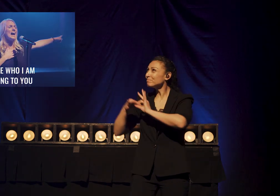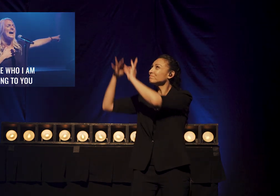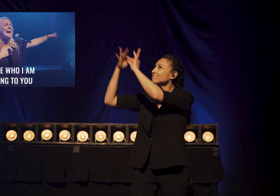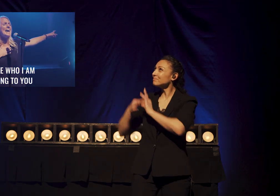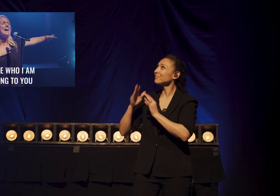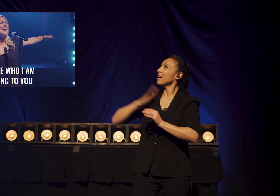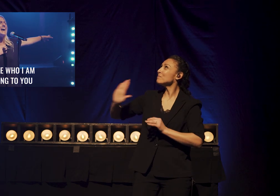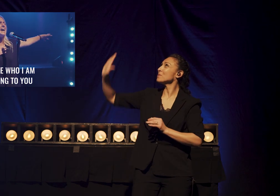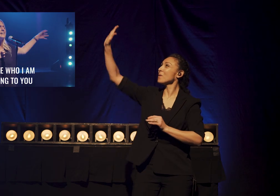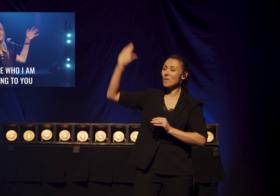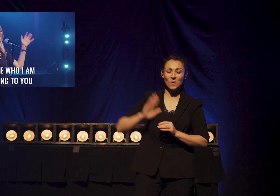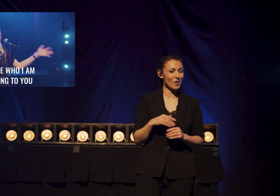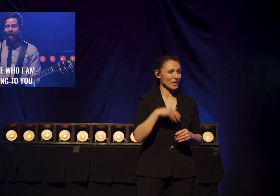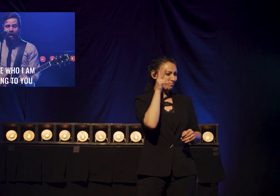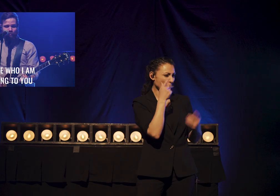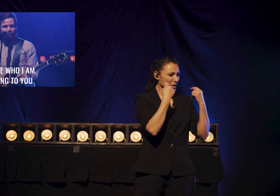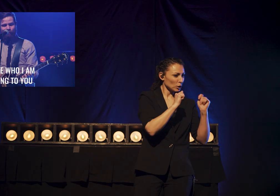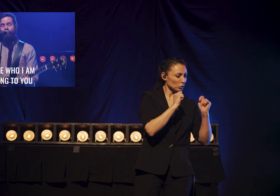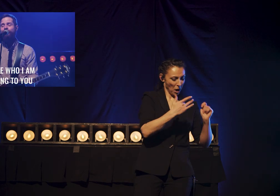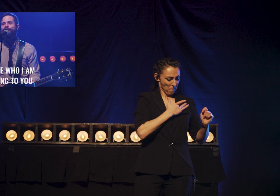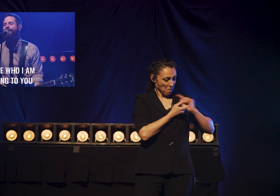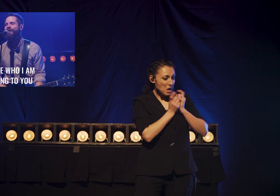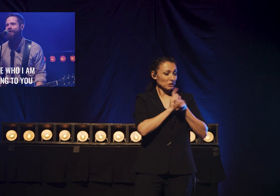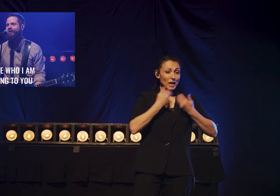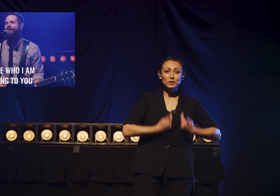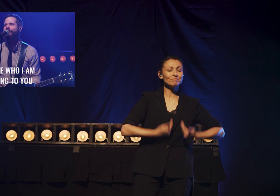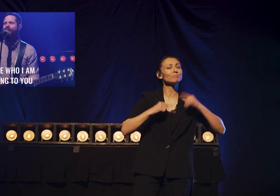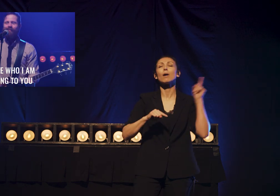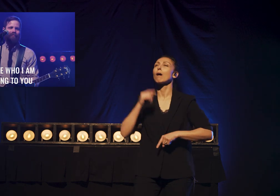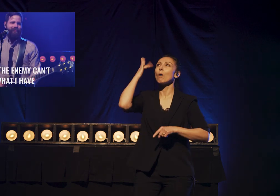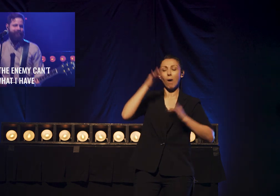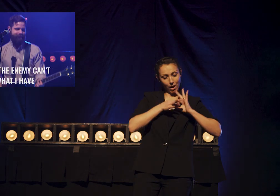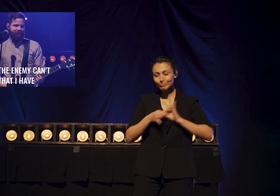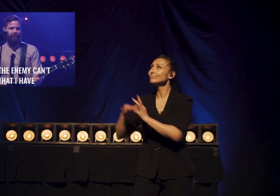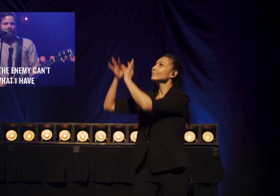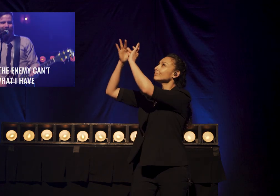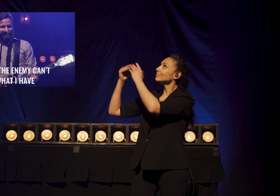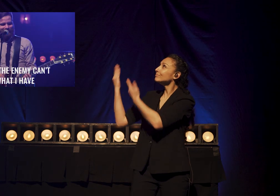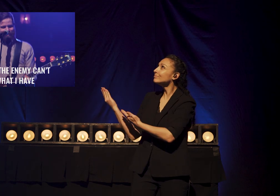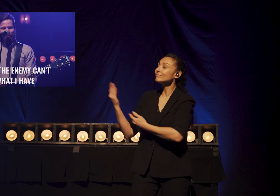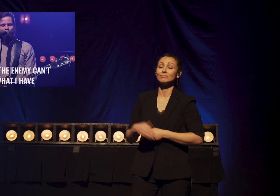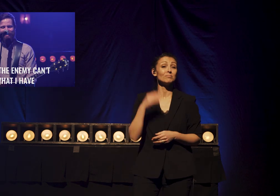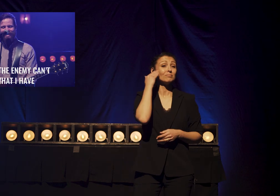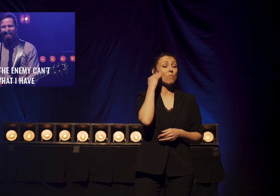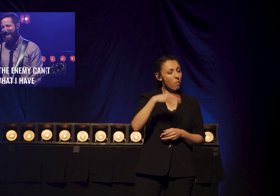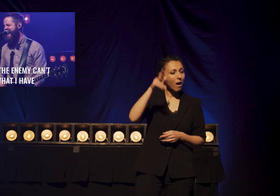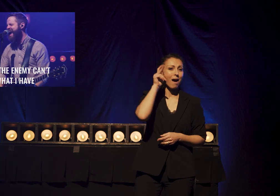I am, I belong to you No, the enemy can